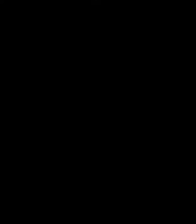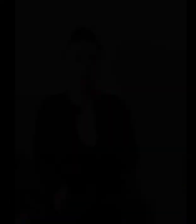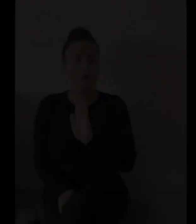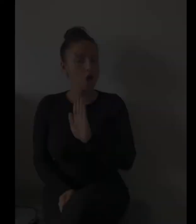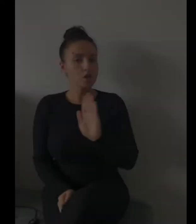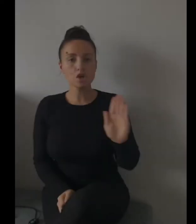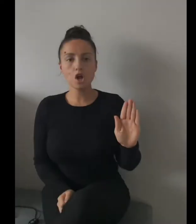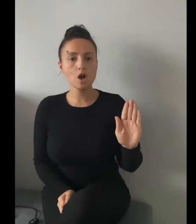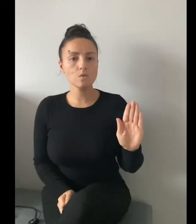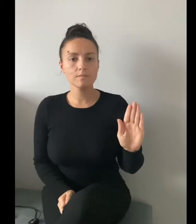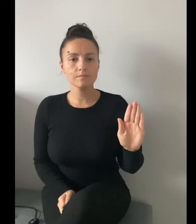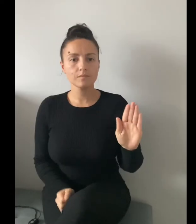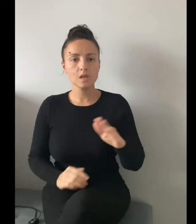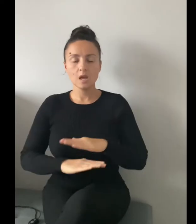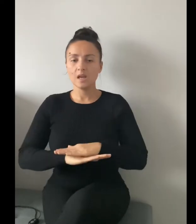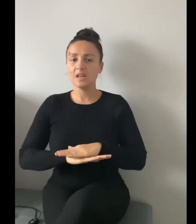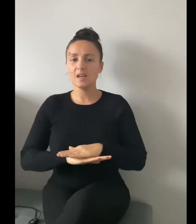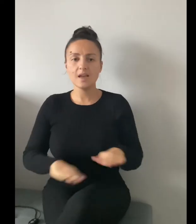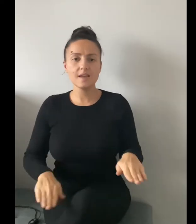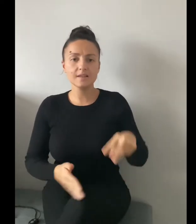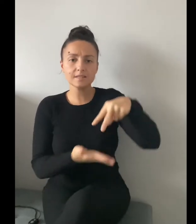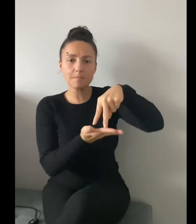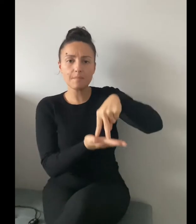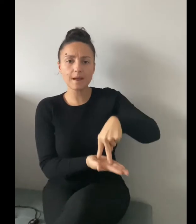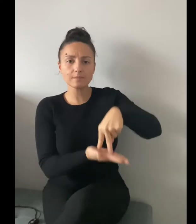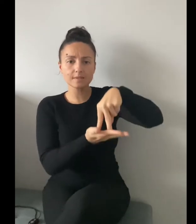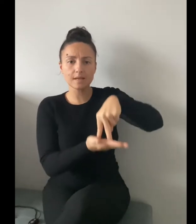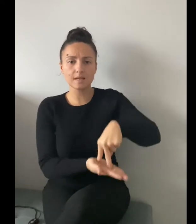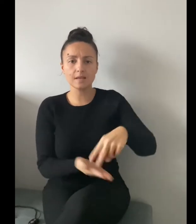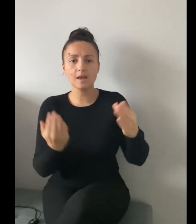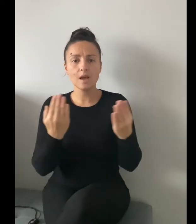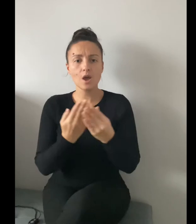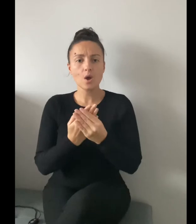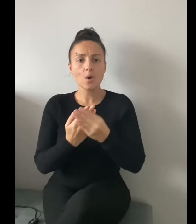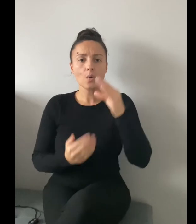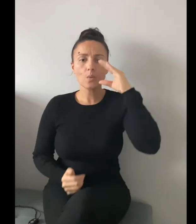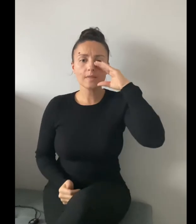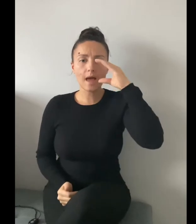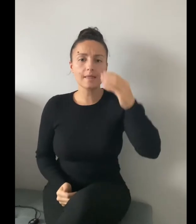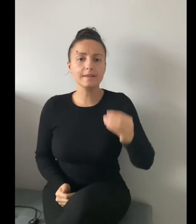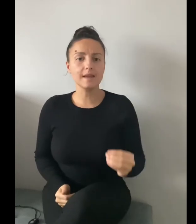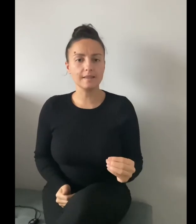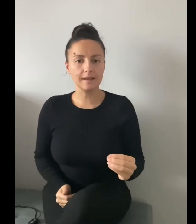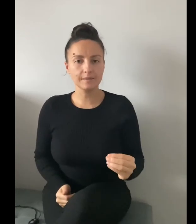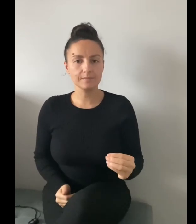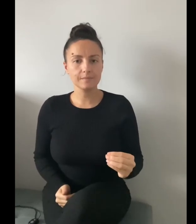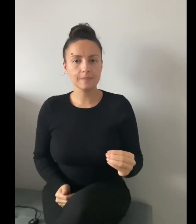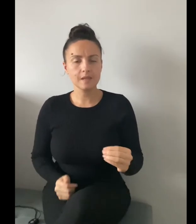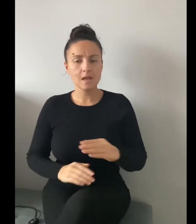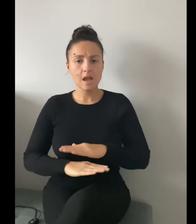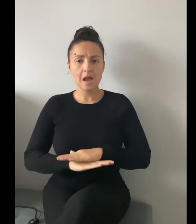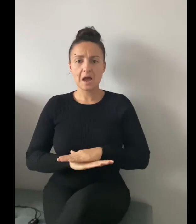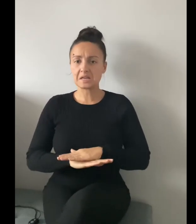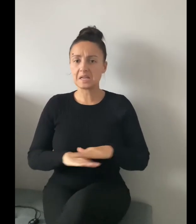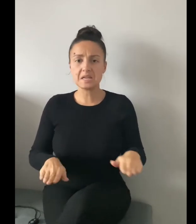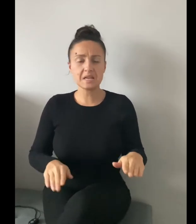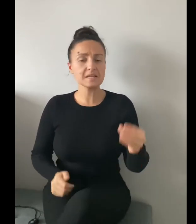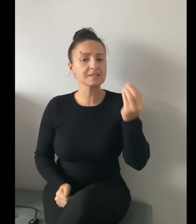No he isn't bouncing with Ellie Nellie and he isn't